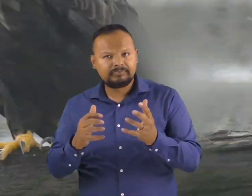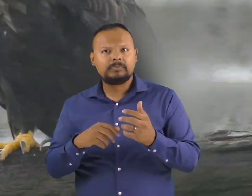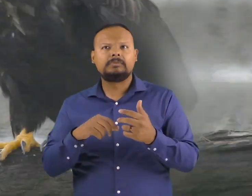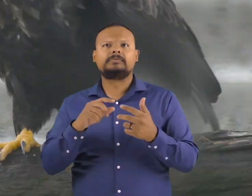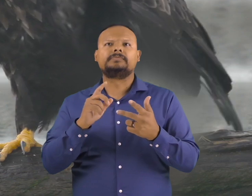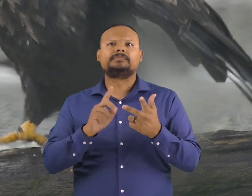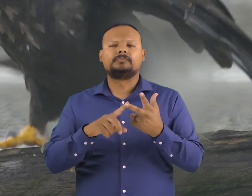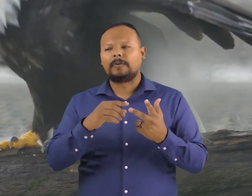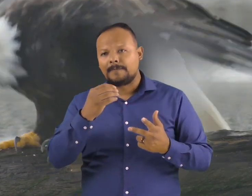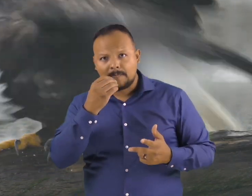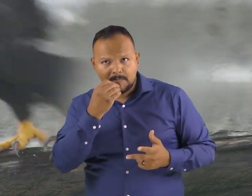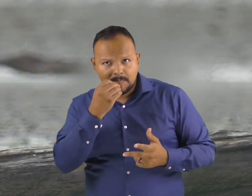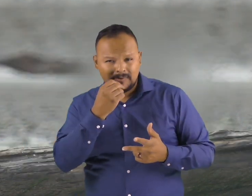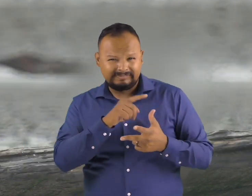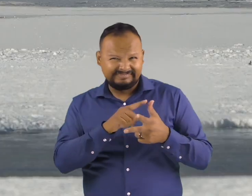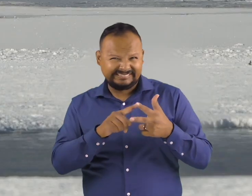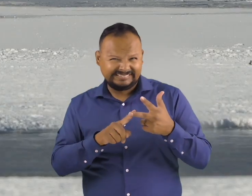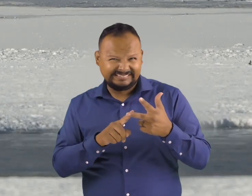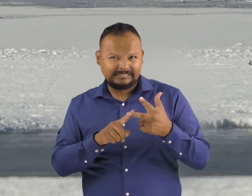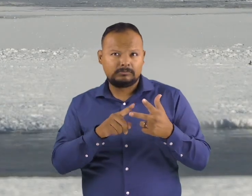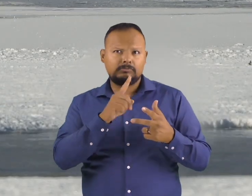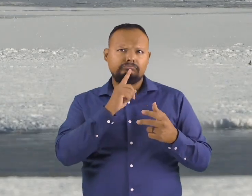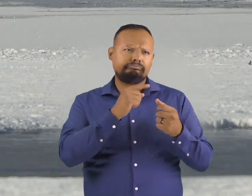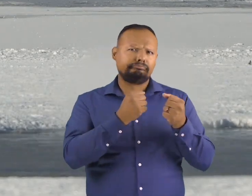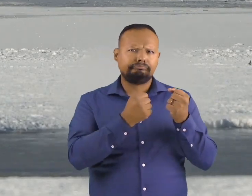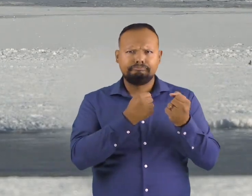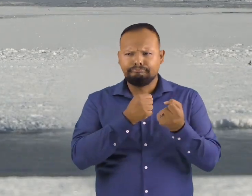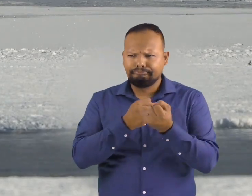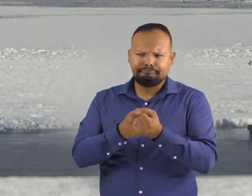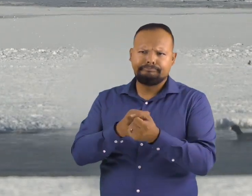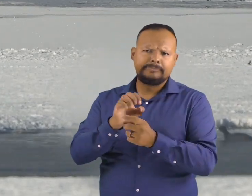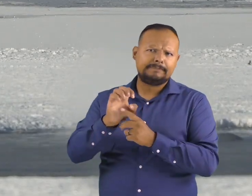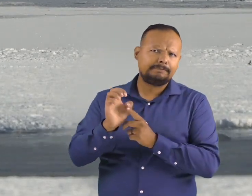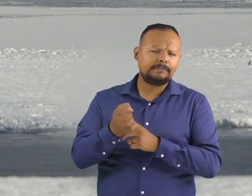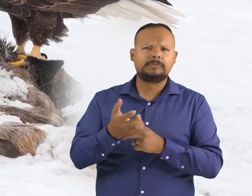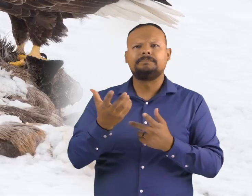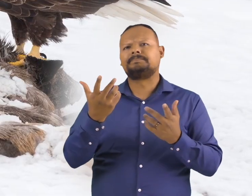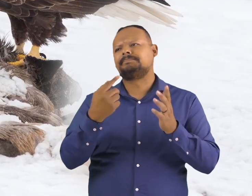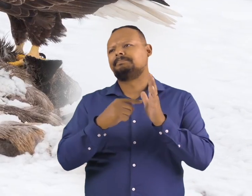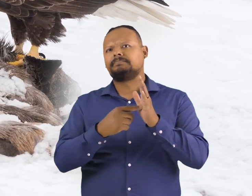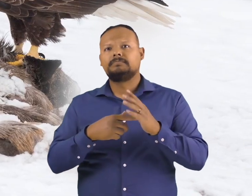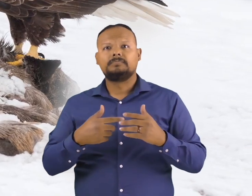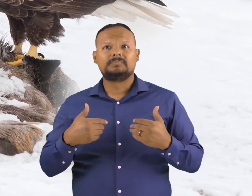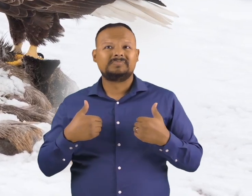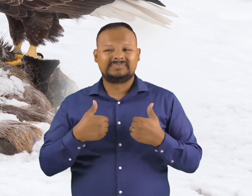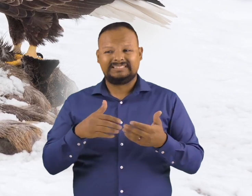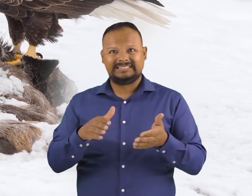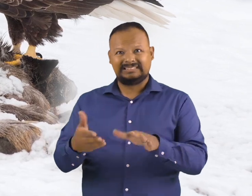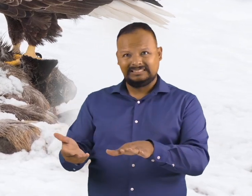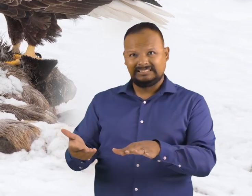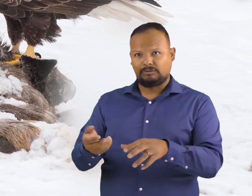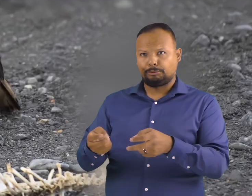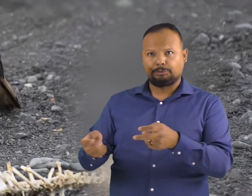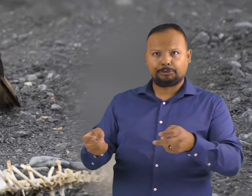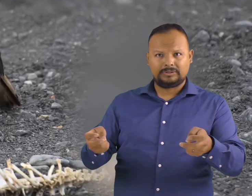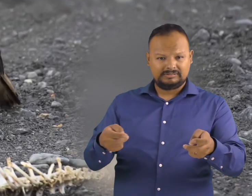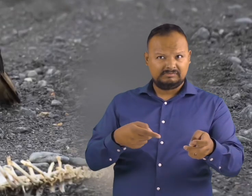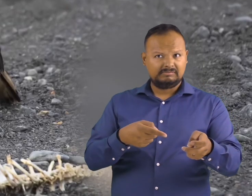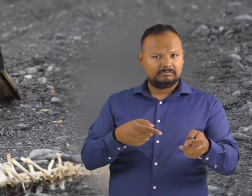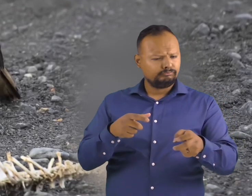And they are an essential part of the environment. For example, they eat carrion, which helps to clean